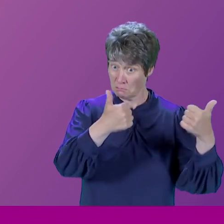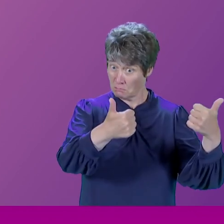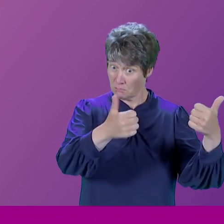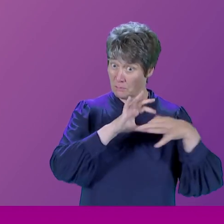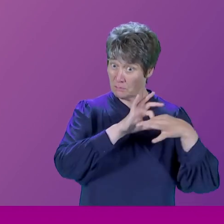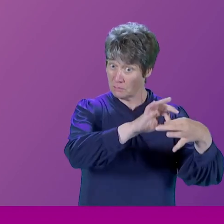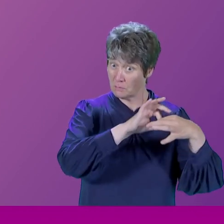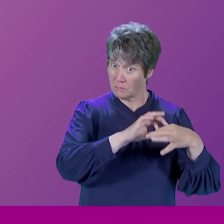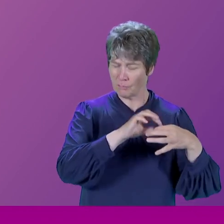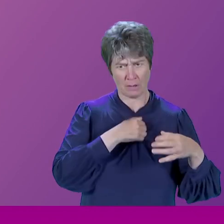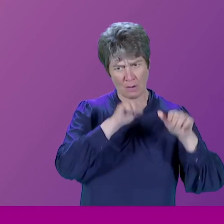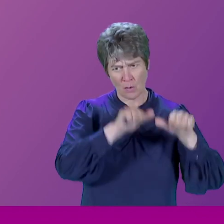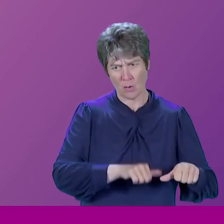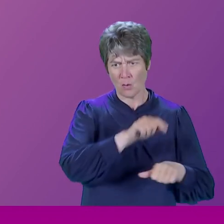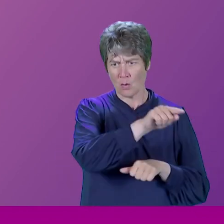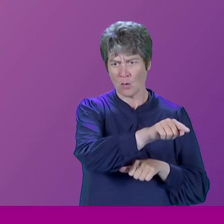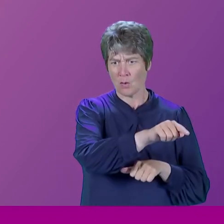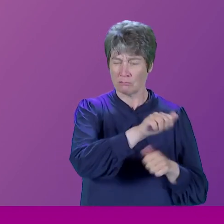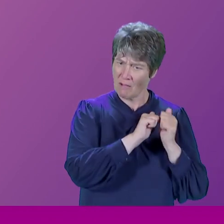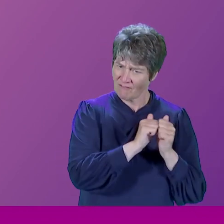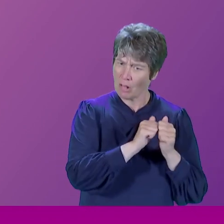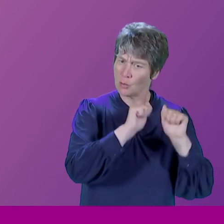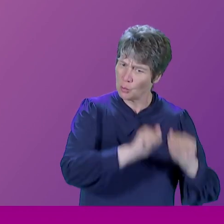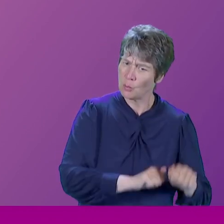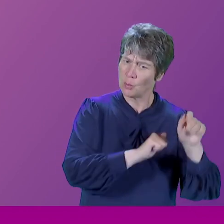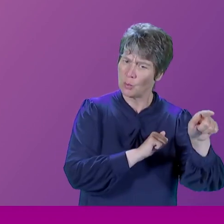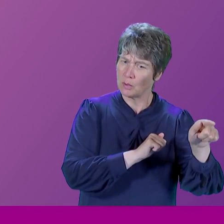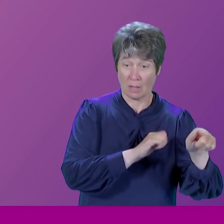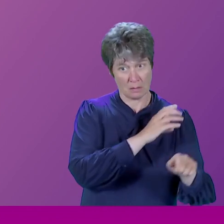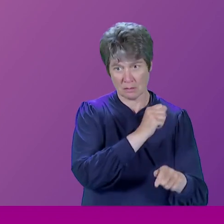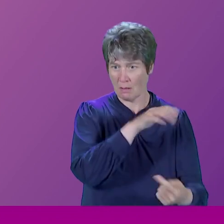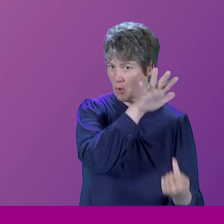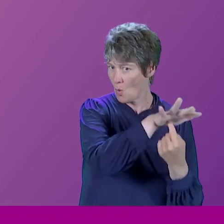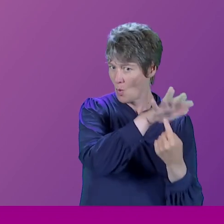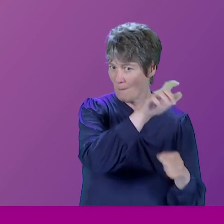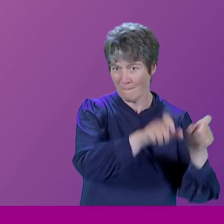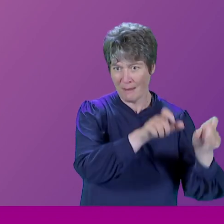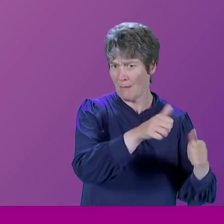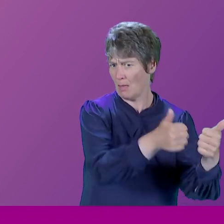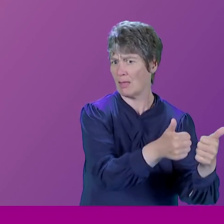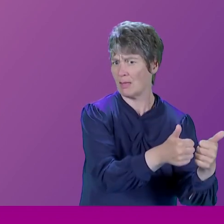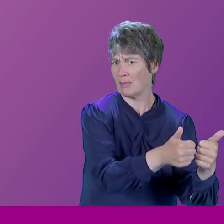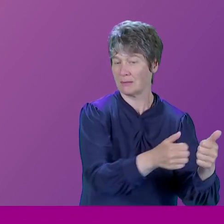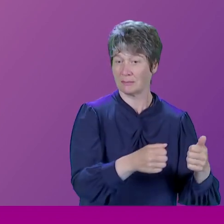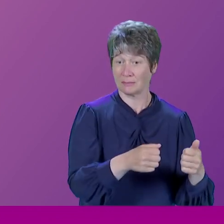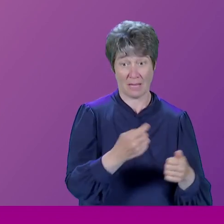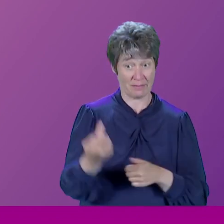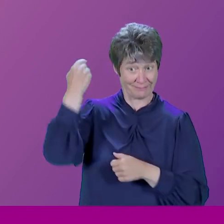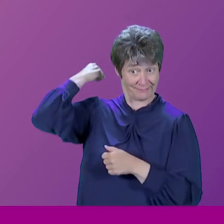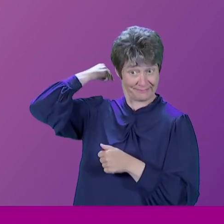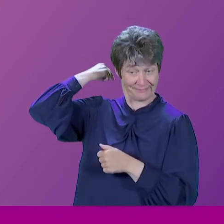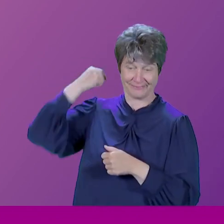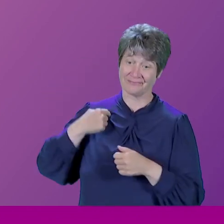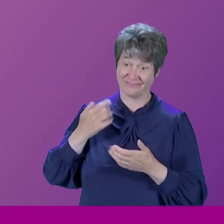I valued them very much and I met some outstanding people. mean, even in those days, of course, we were